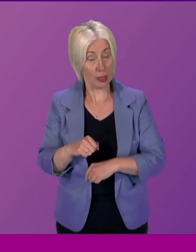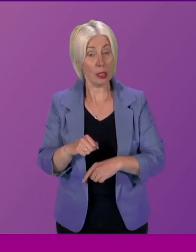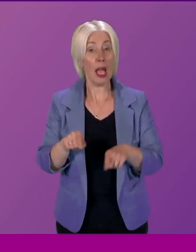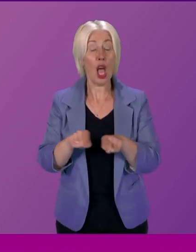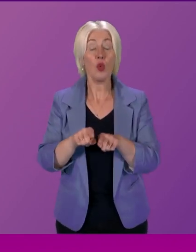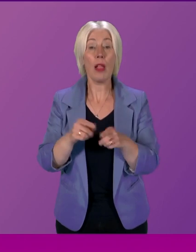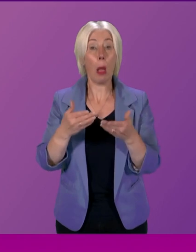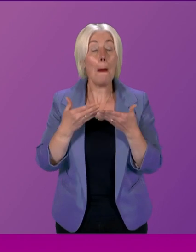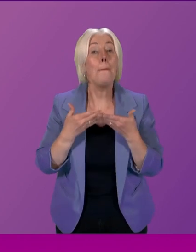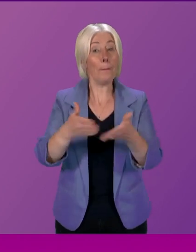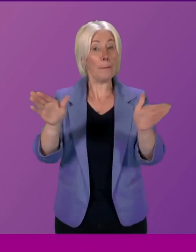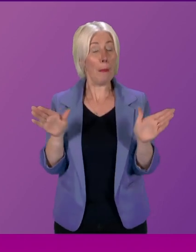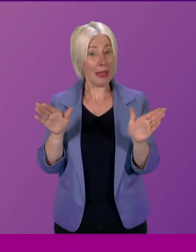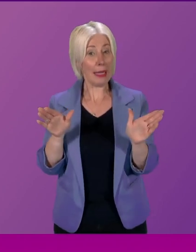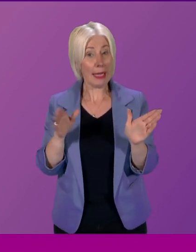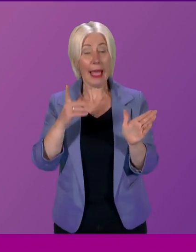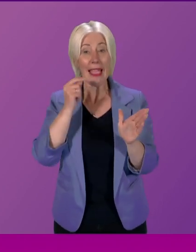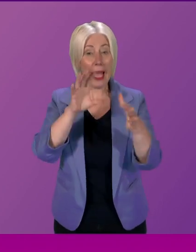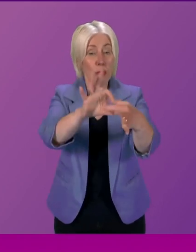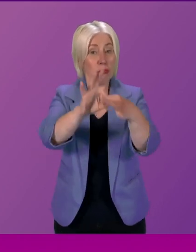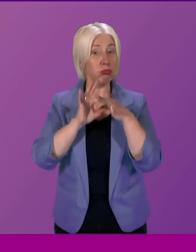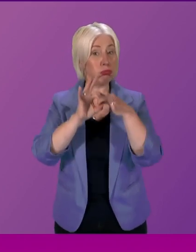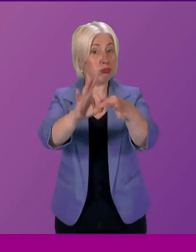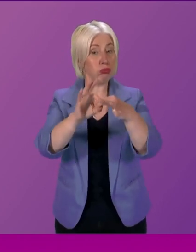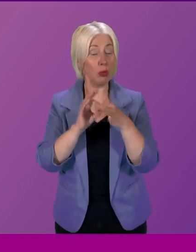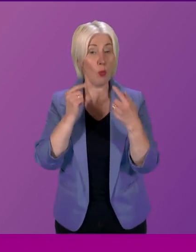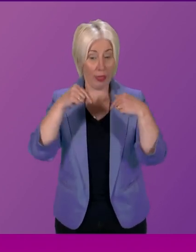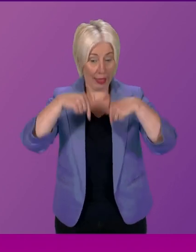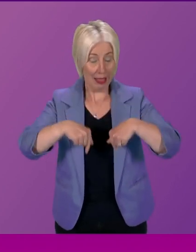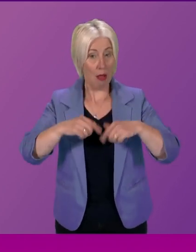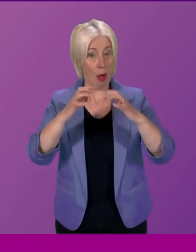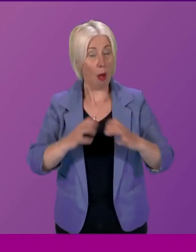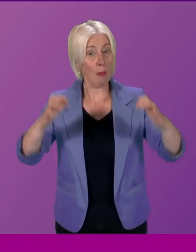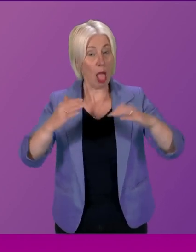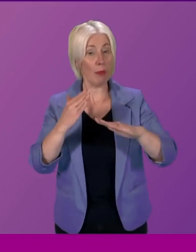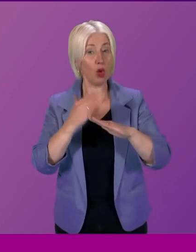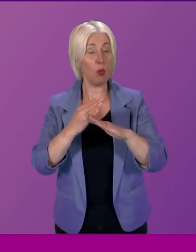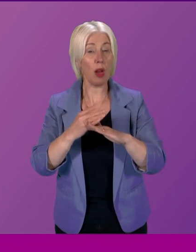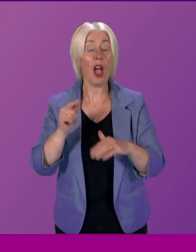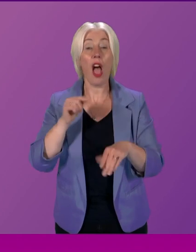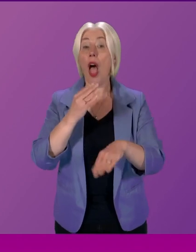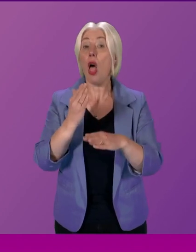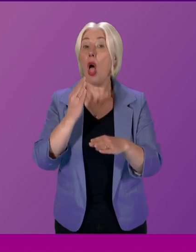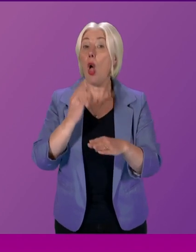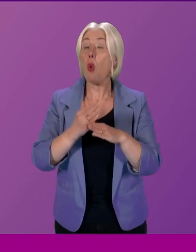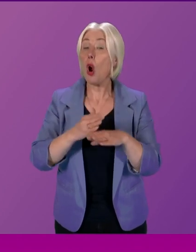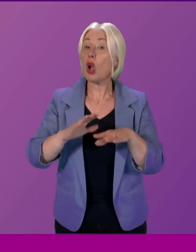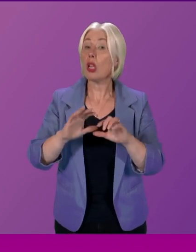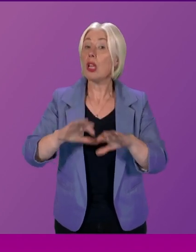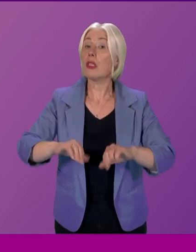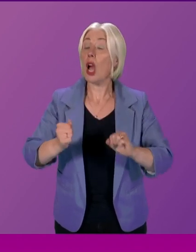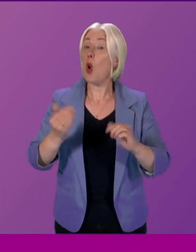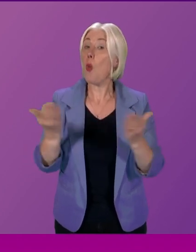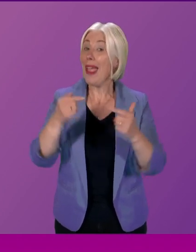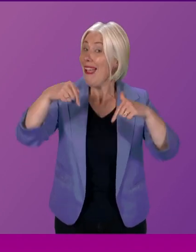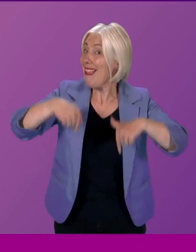public, in the widest sense, are able to engage in parliamentary life. And this work began not in this Parliament, although we've been working on this for